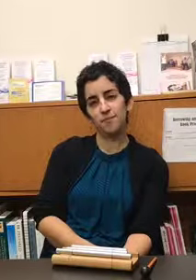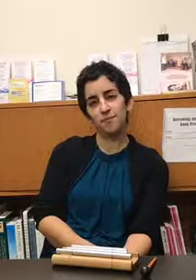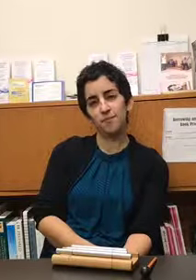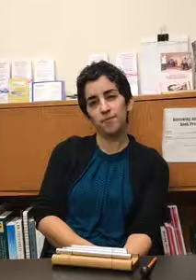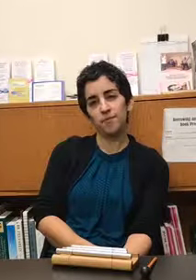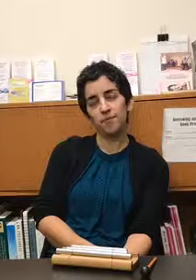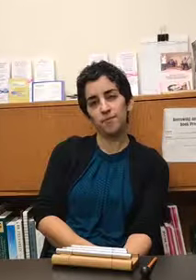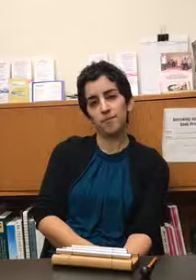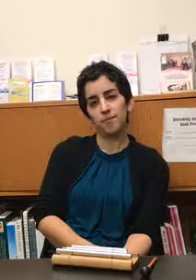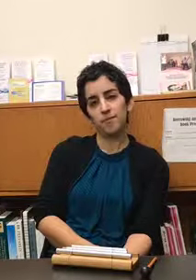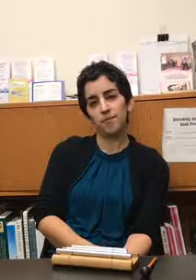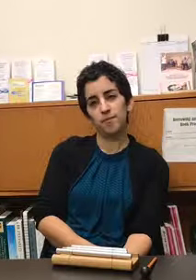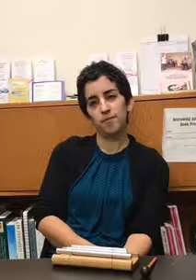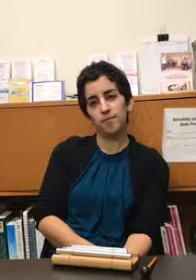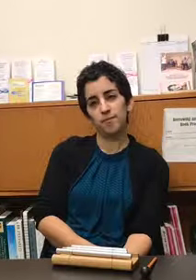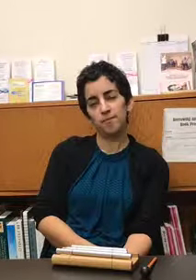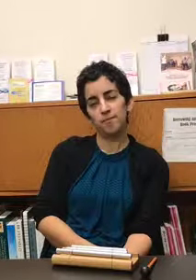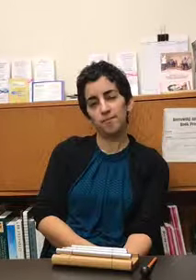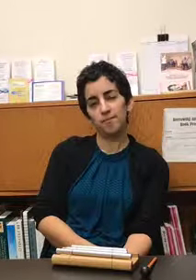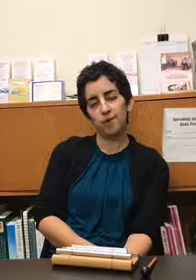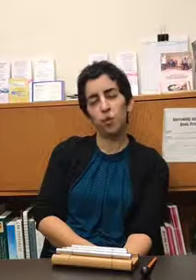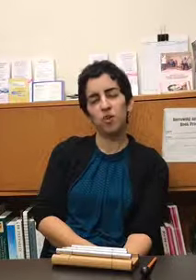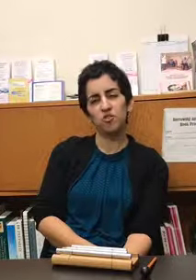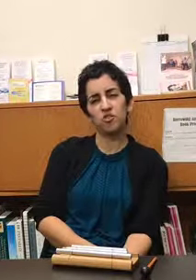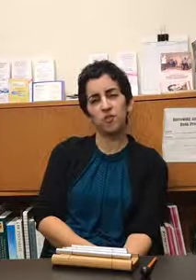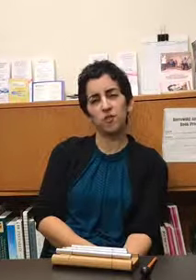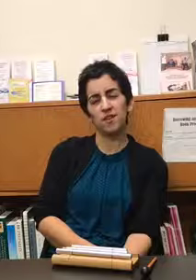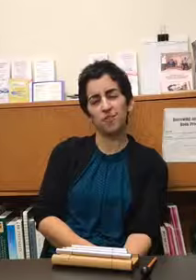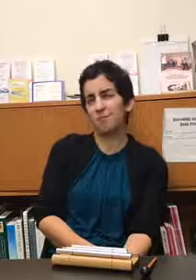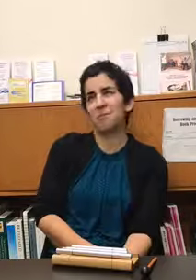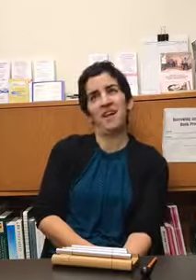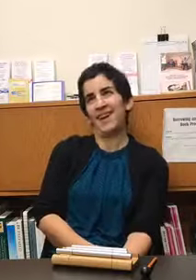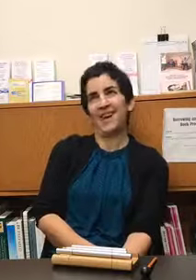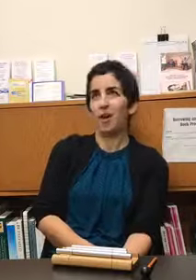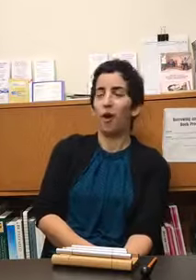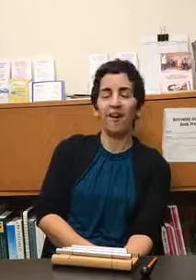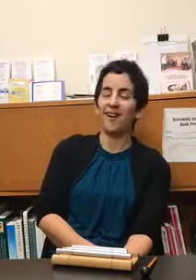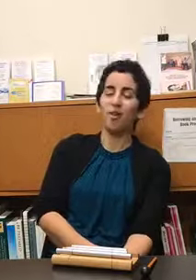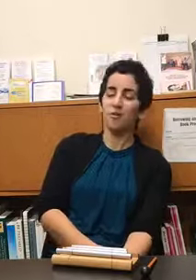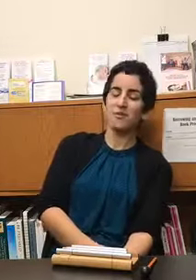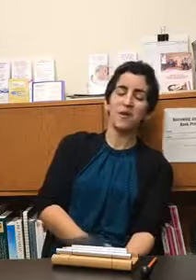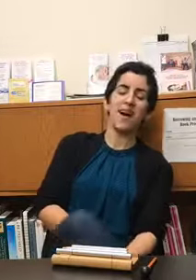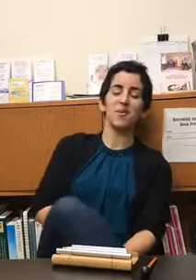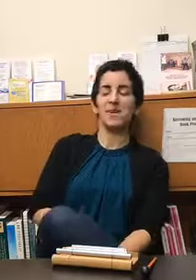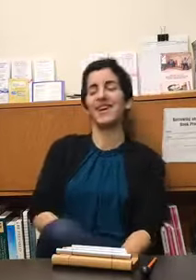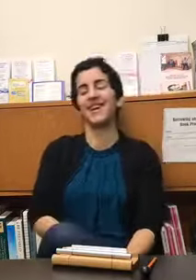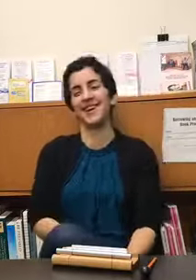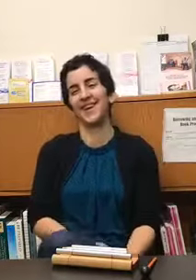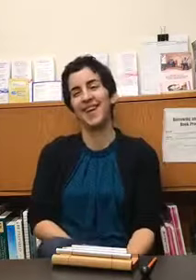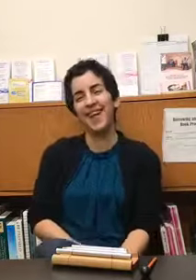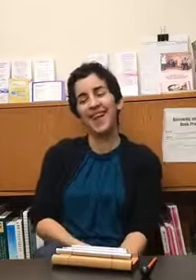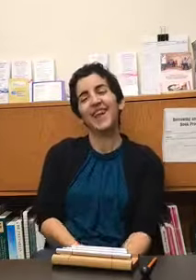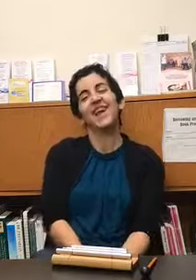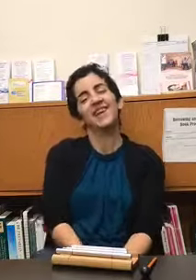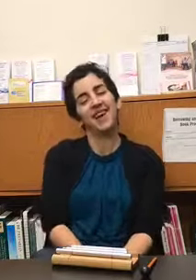effects of the intervention which interventions all of them um yeah